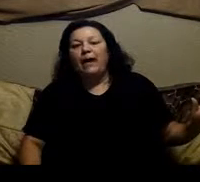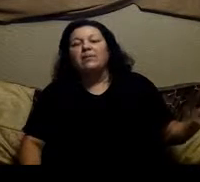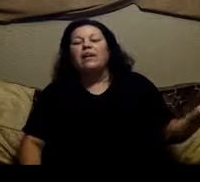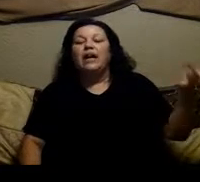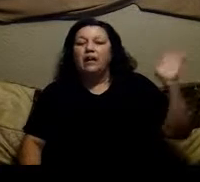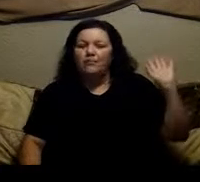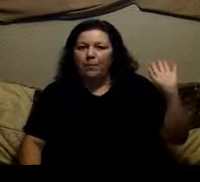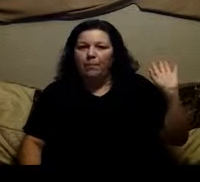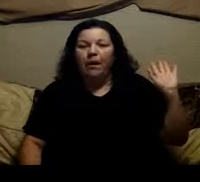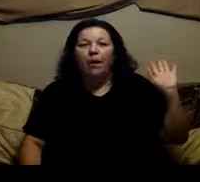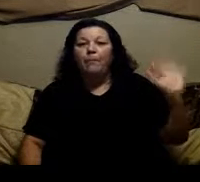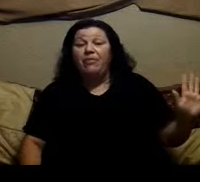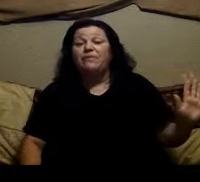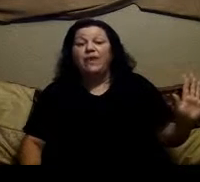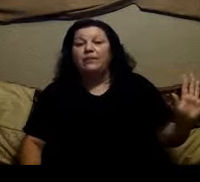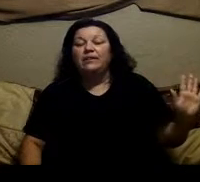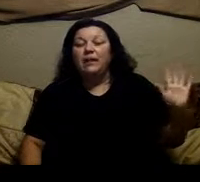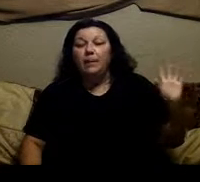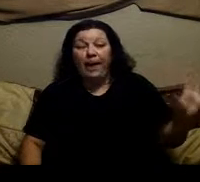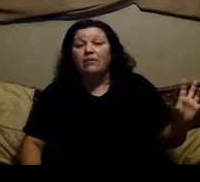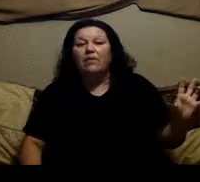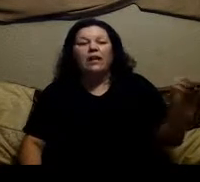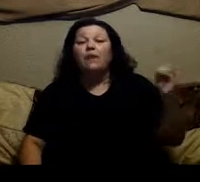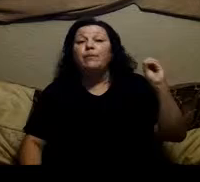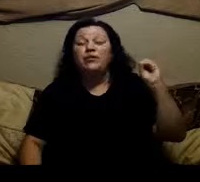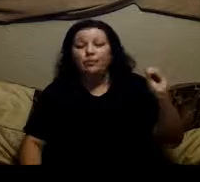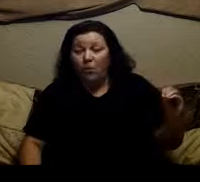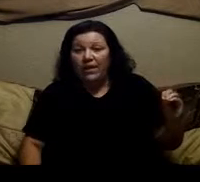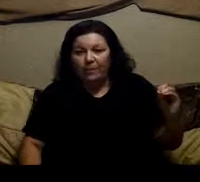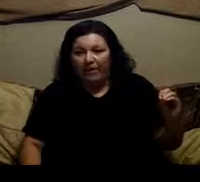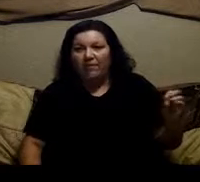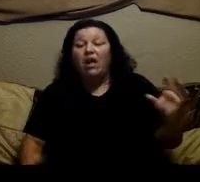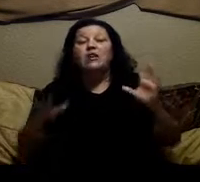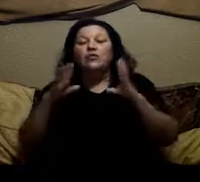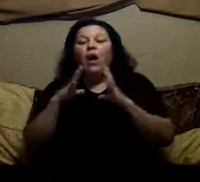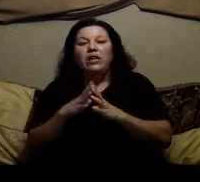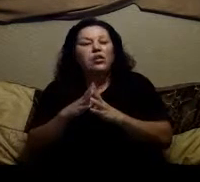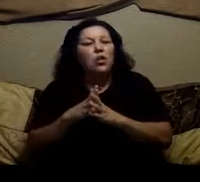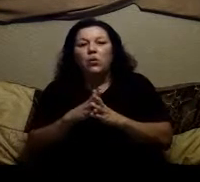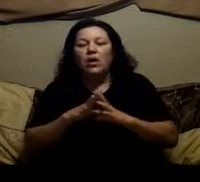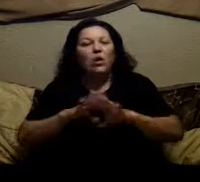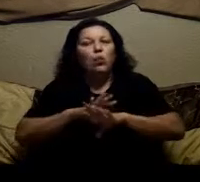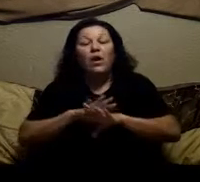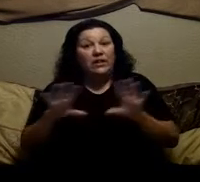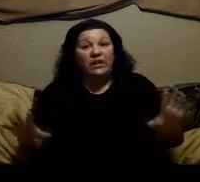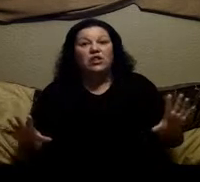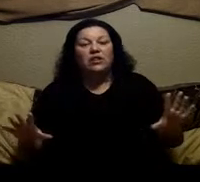background i come from a methamphetamine background i come from a smoking background so i know what addiction